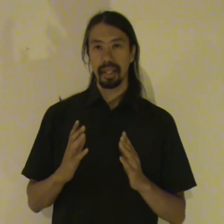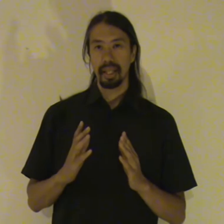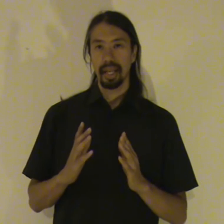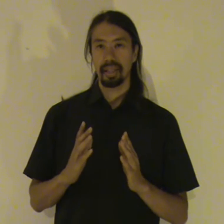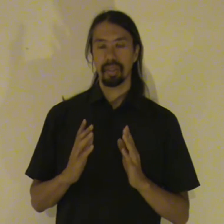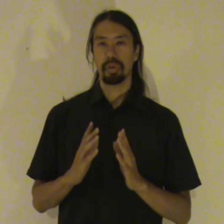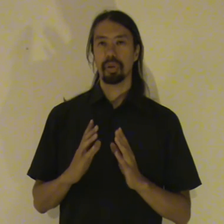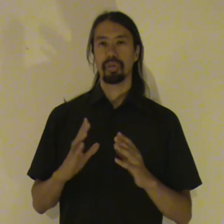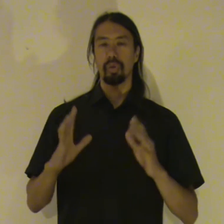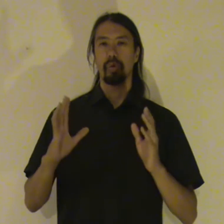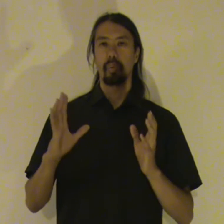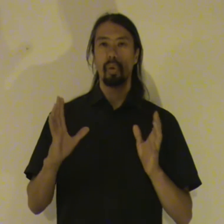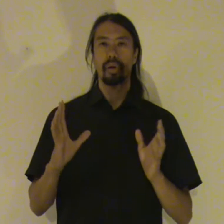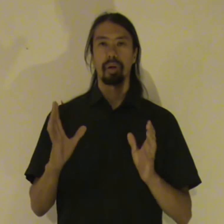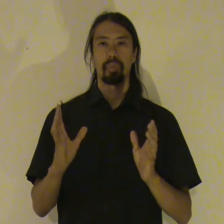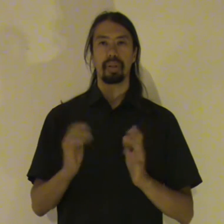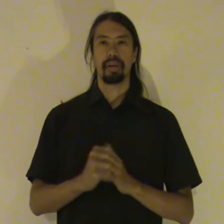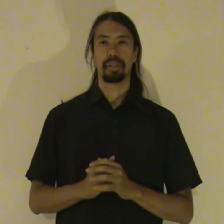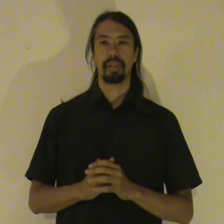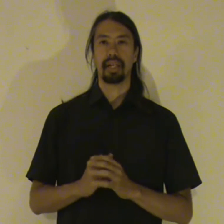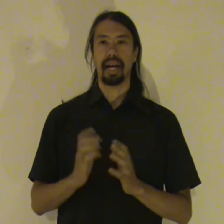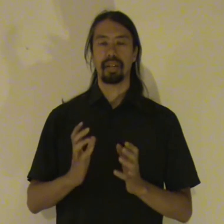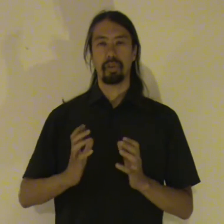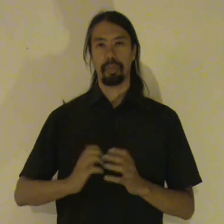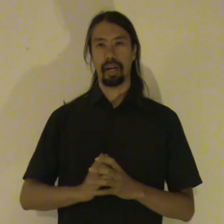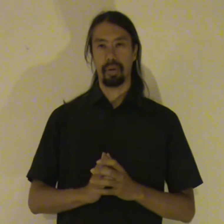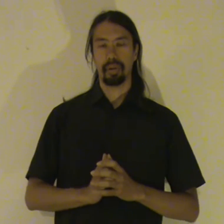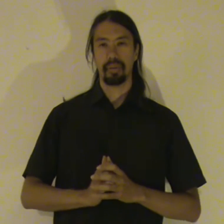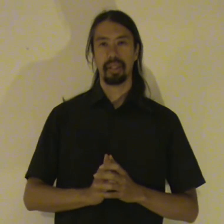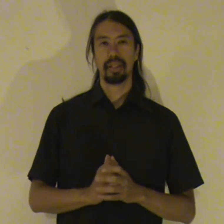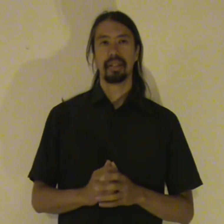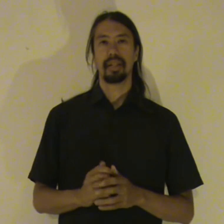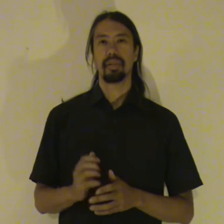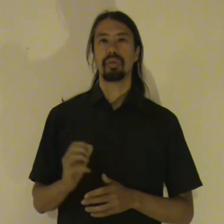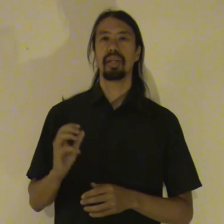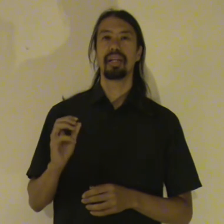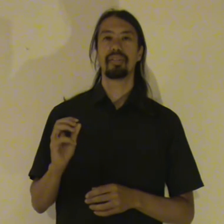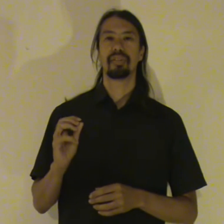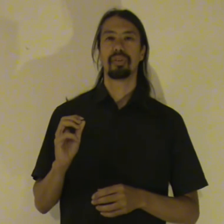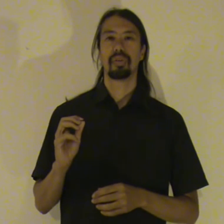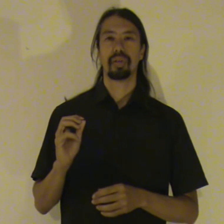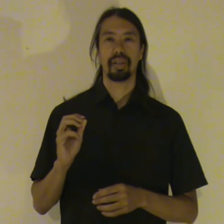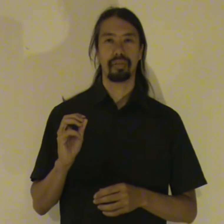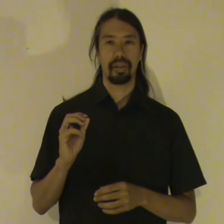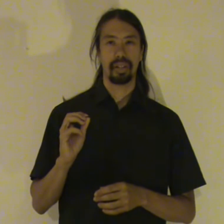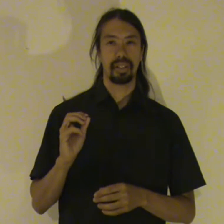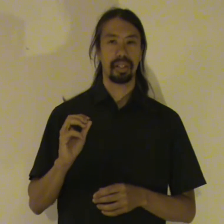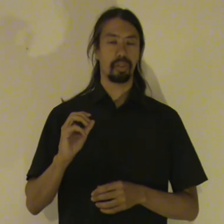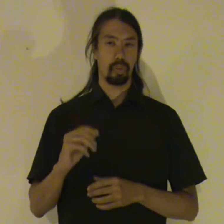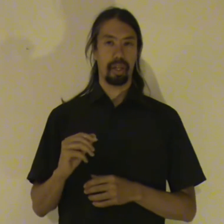And if you want to work with the imagery. And your power. Then you need to do it in a very gentle way.